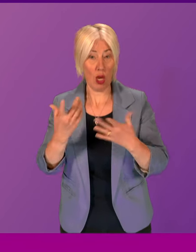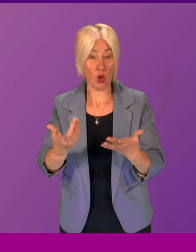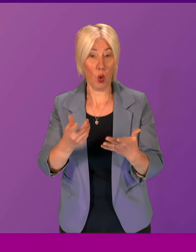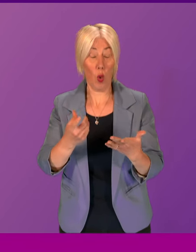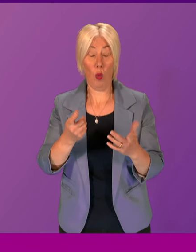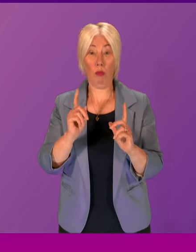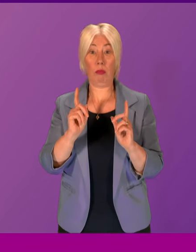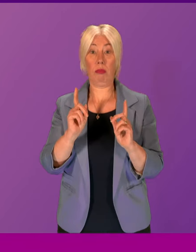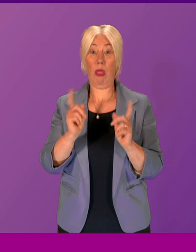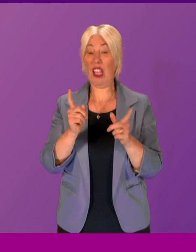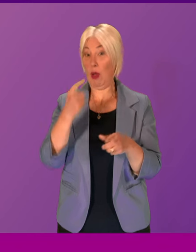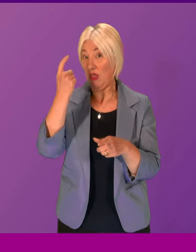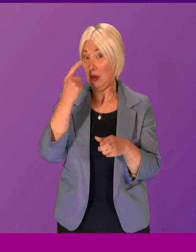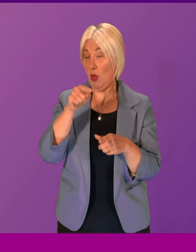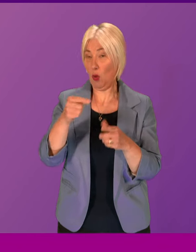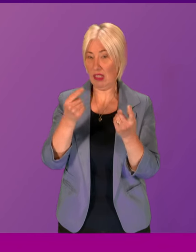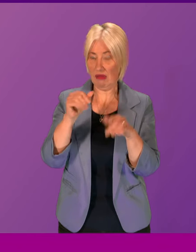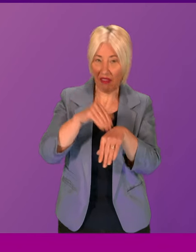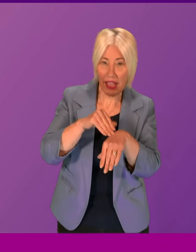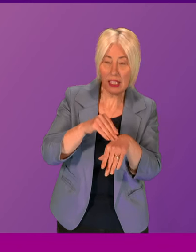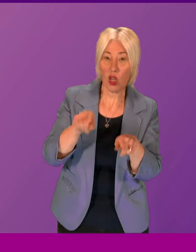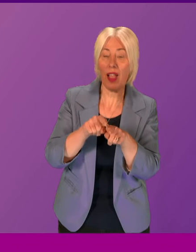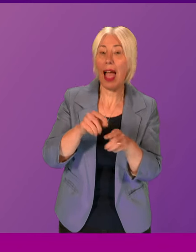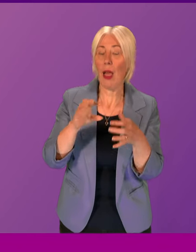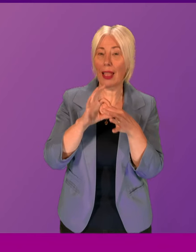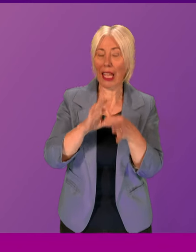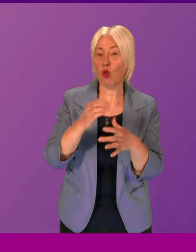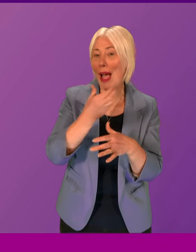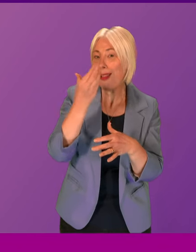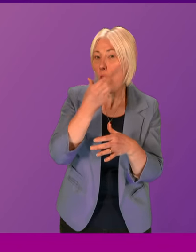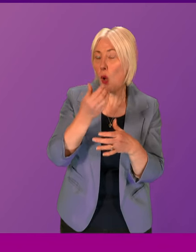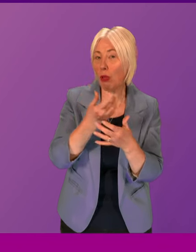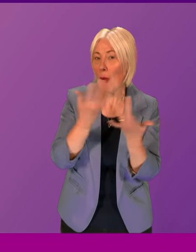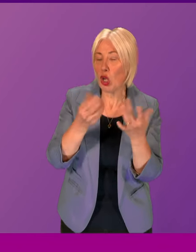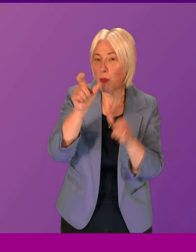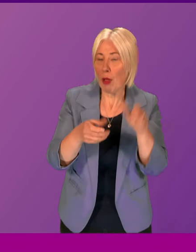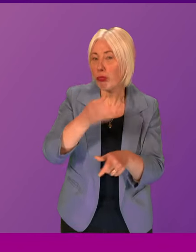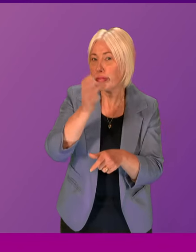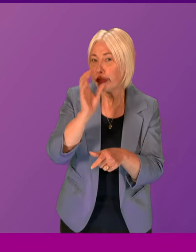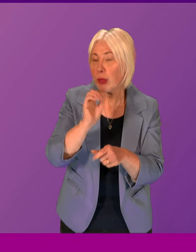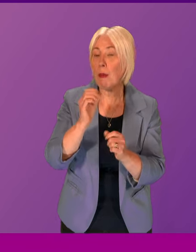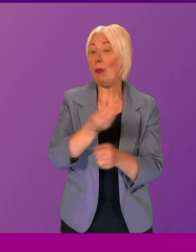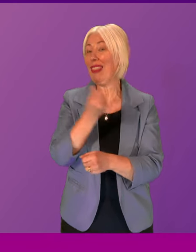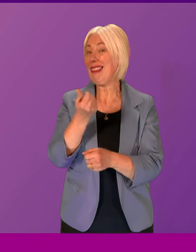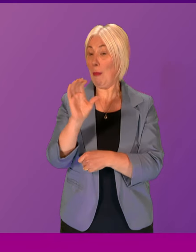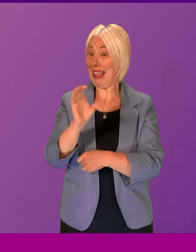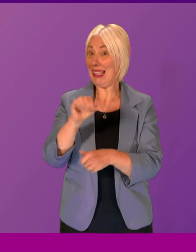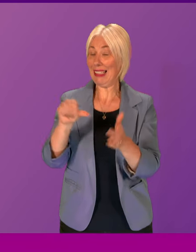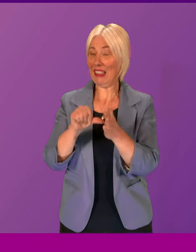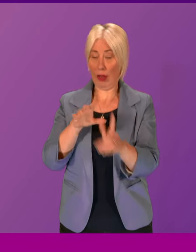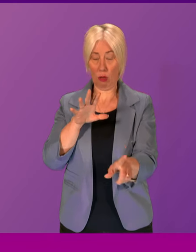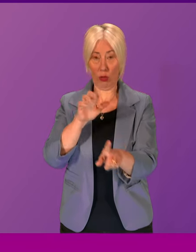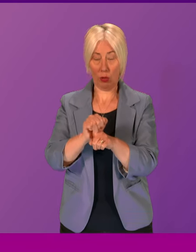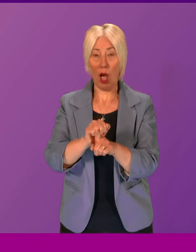prevalent factors, particularly, of course, including alcohol consumption. Prevention of cancers takes longer to realise, but we would be hopeful that